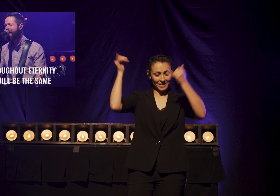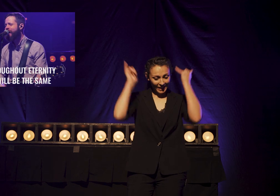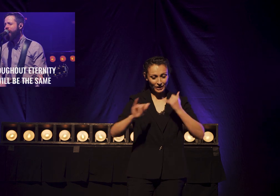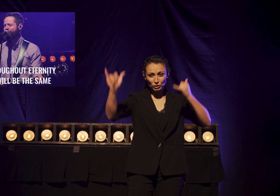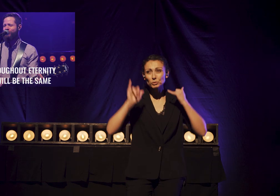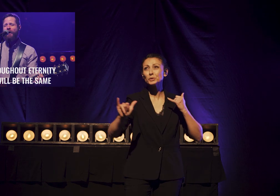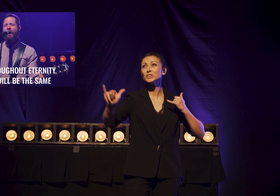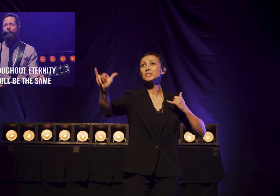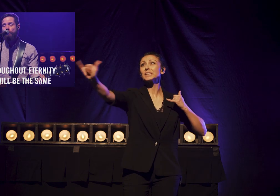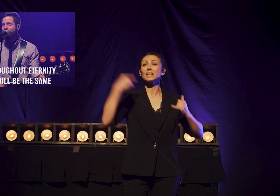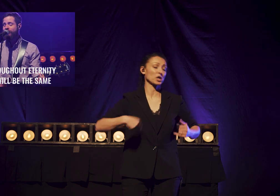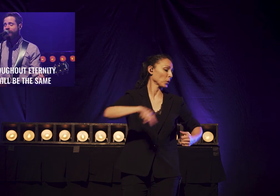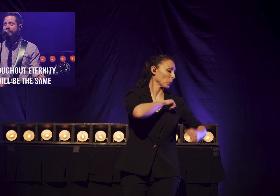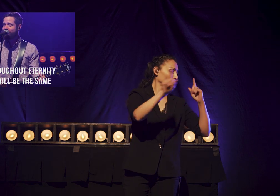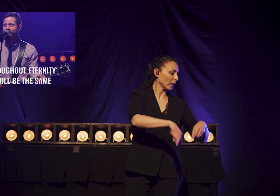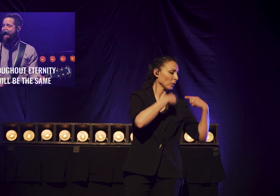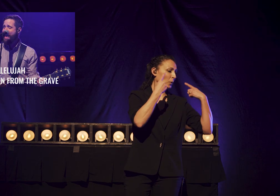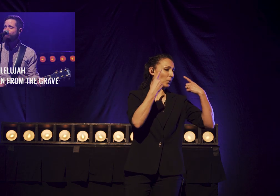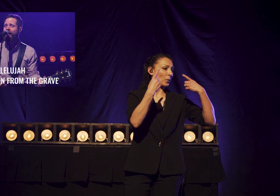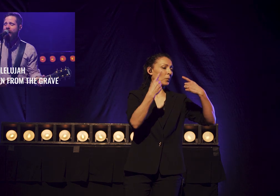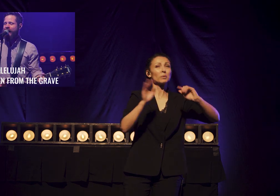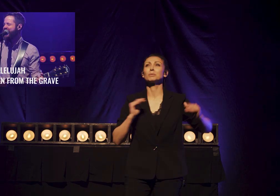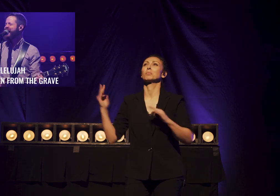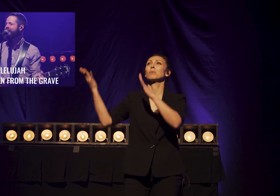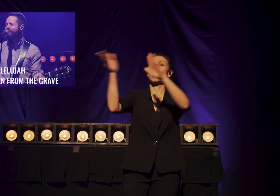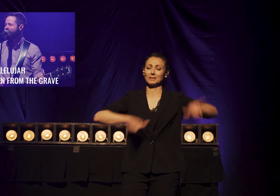Our Song Will Be The Same Hallelujah